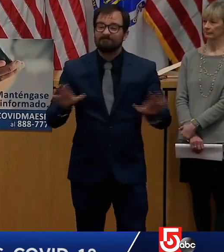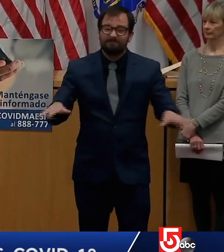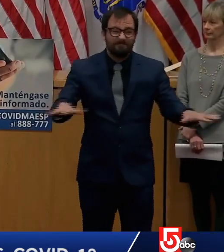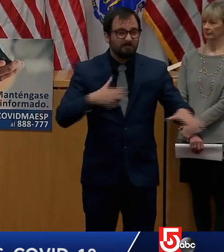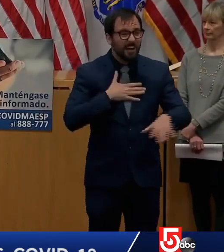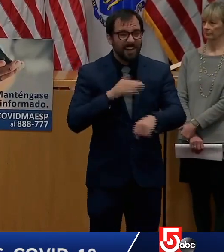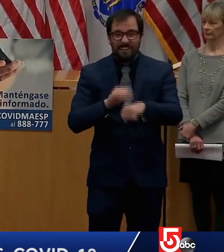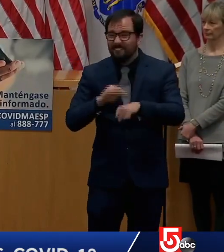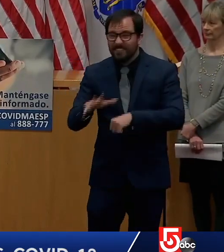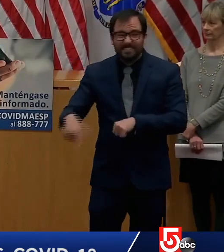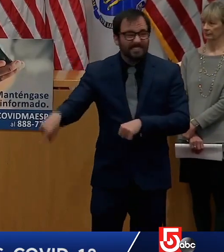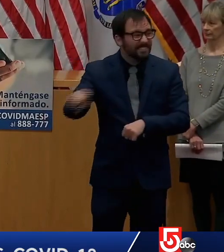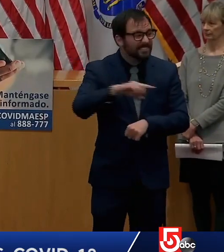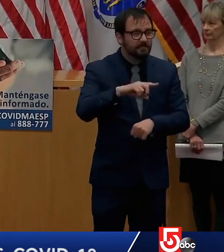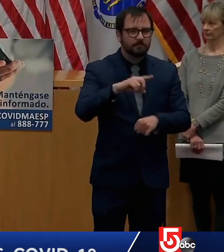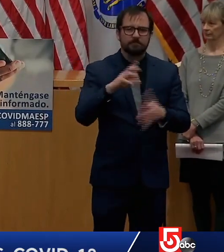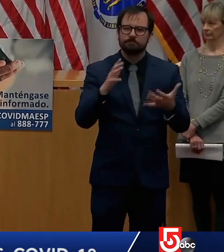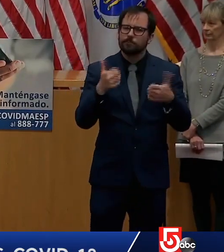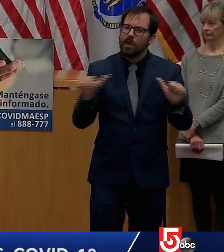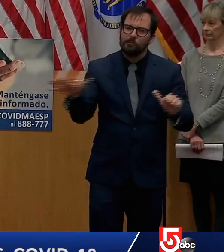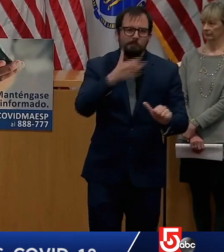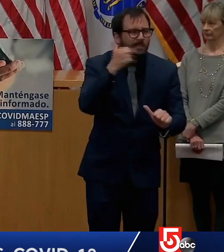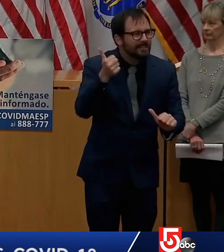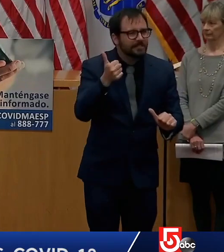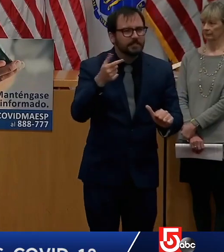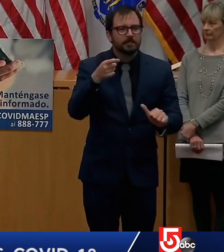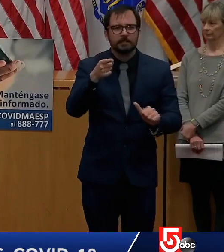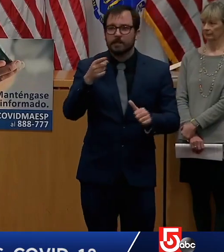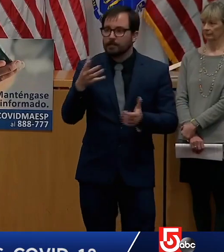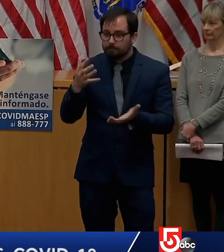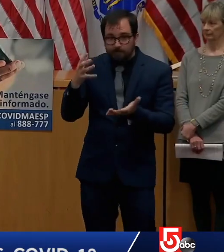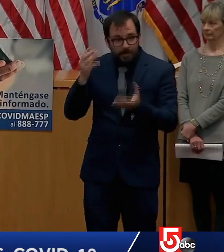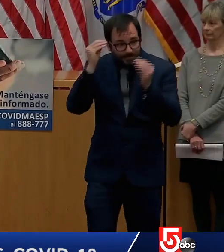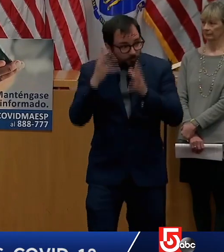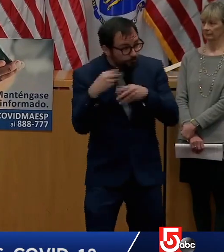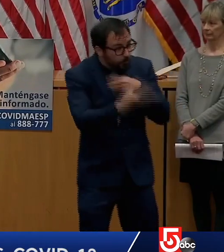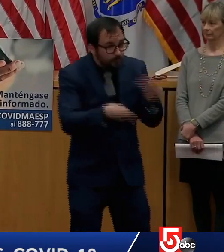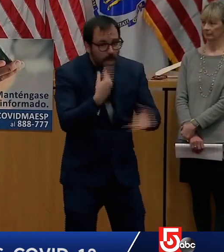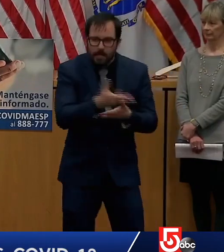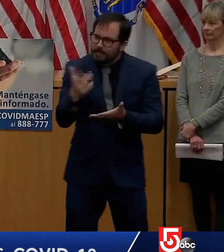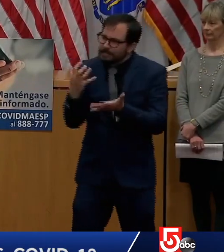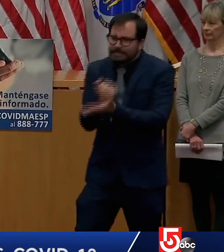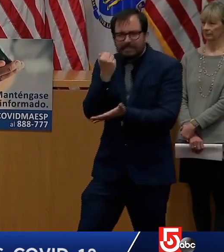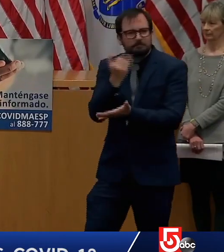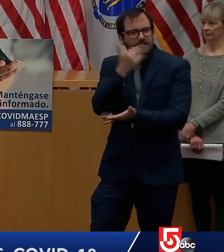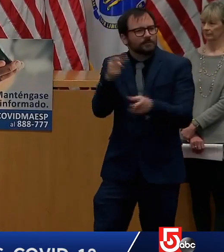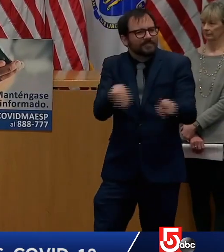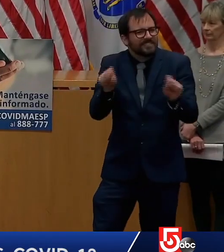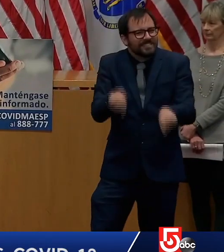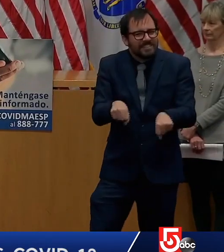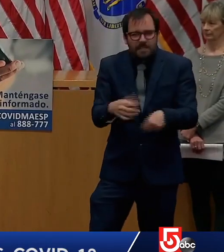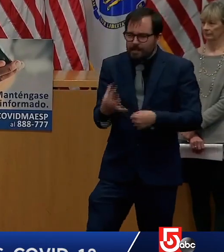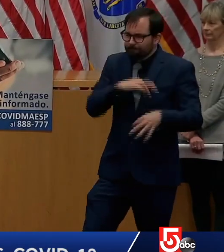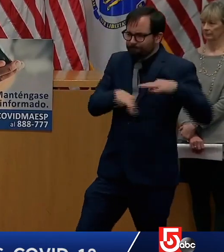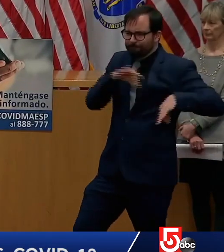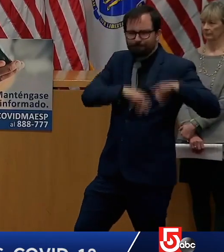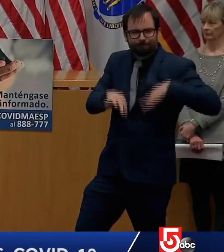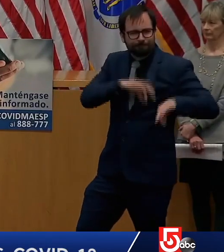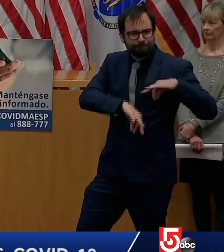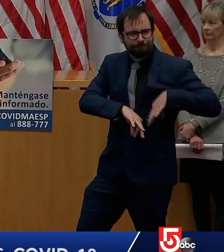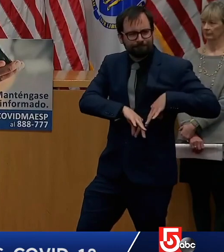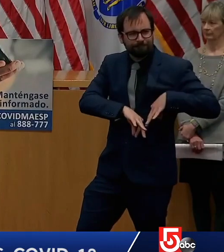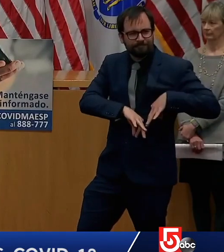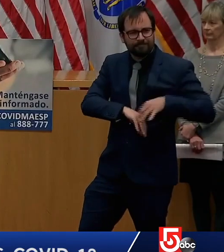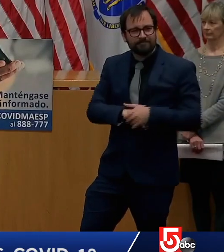you to live enjoy your friends and the things that make you happy whether it's exercise or